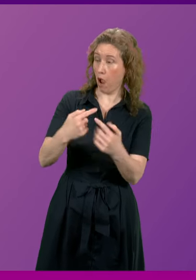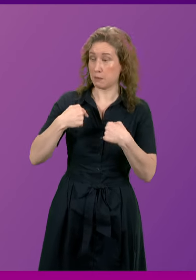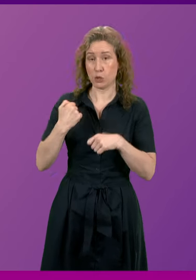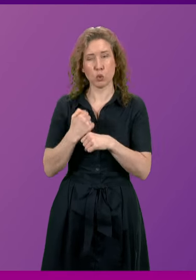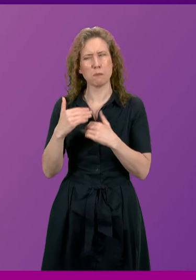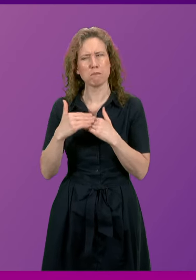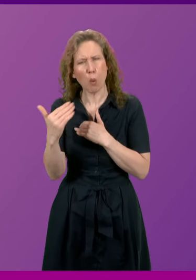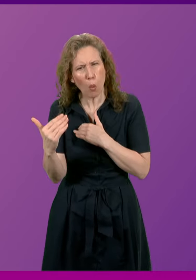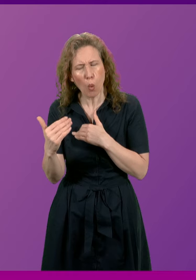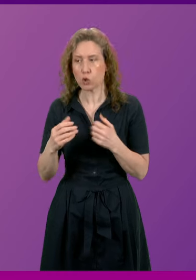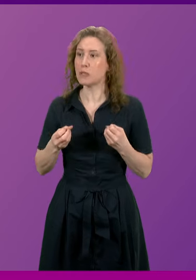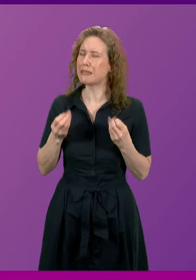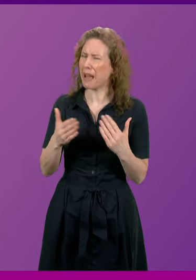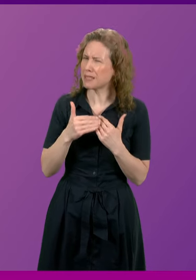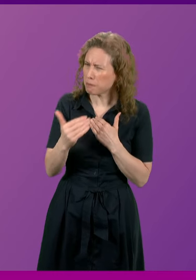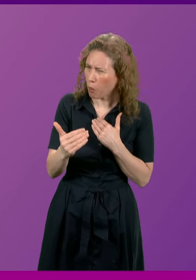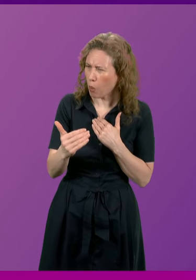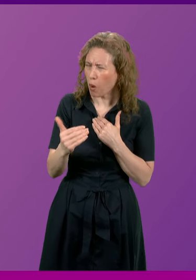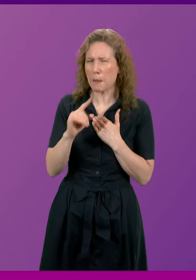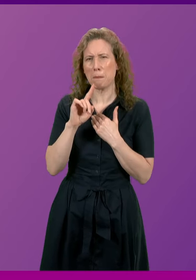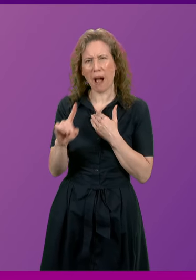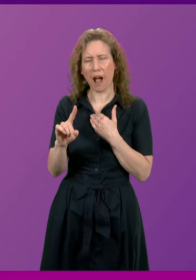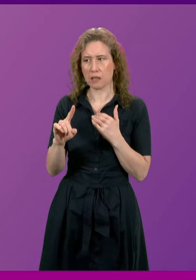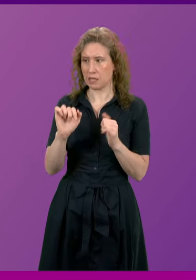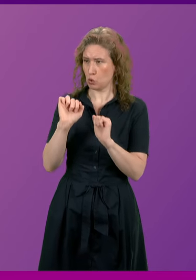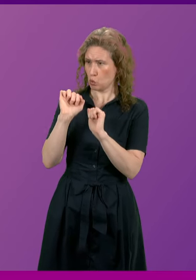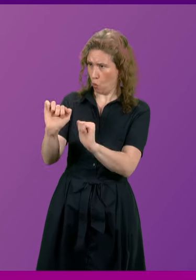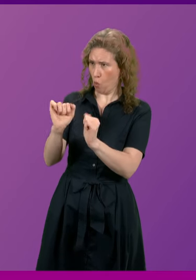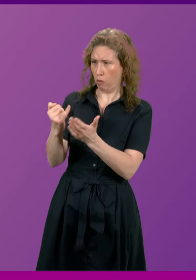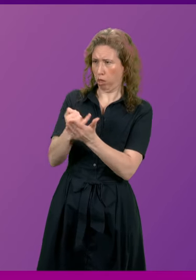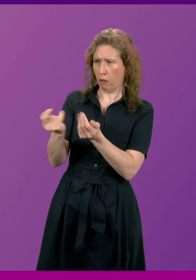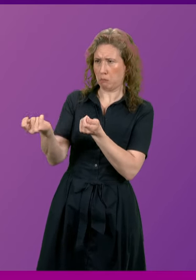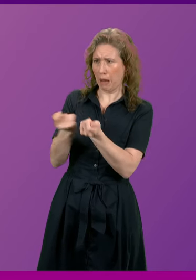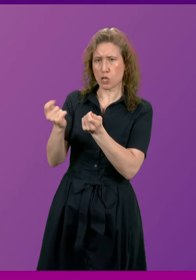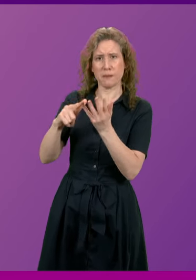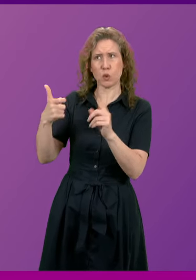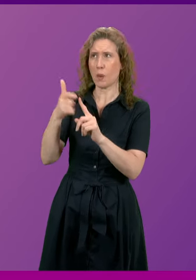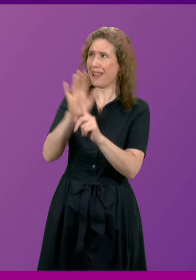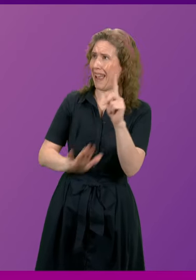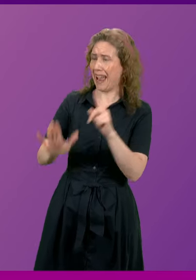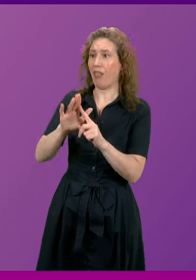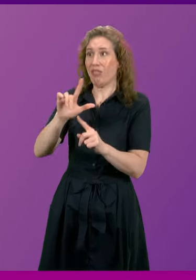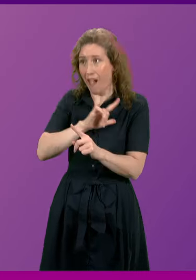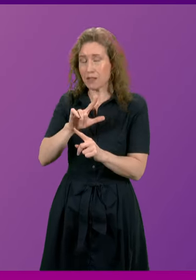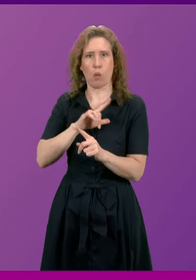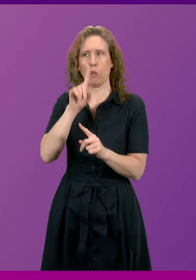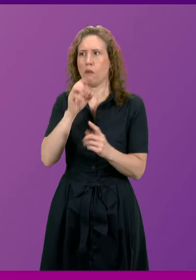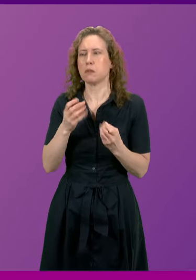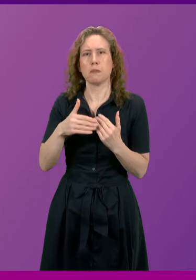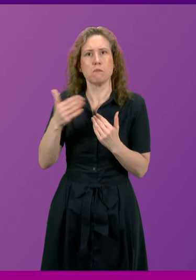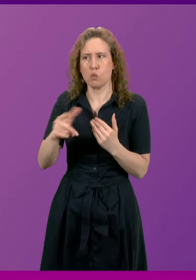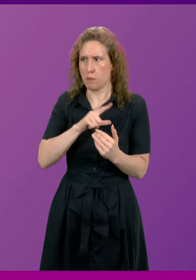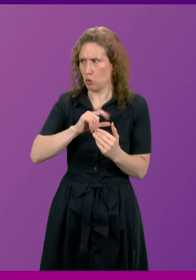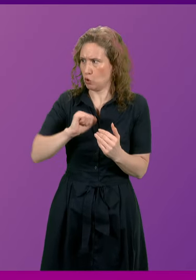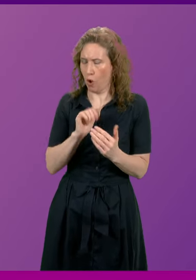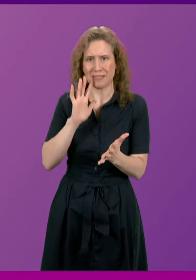do more, to spend more money when the consequence of their management of the United Economy has been so damaging to Scotland's